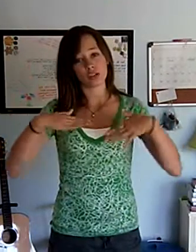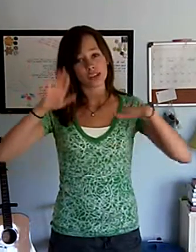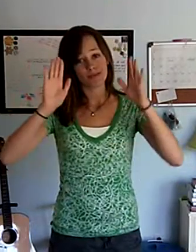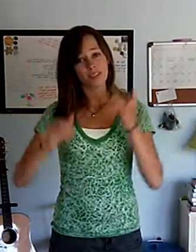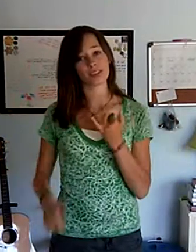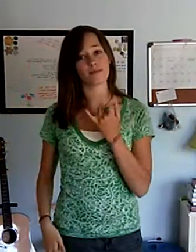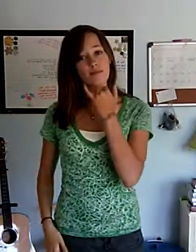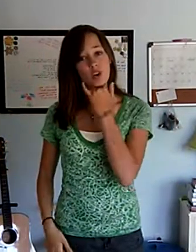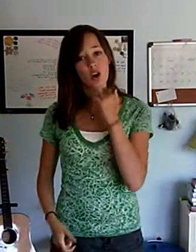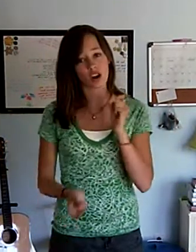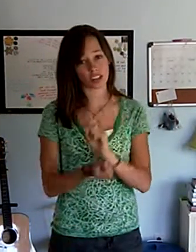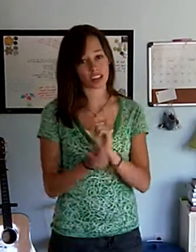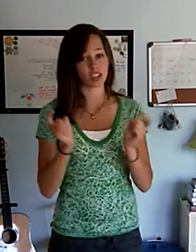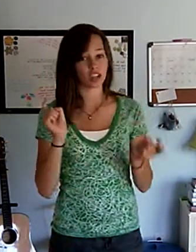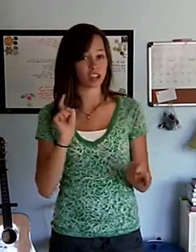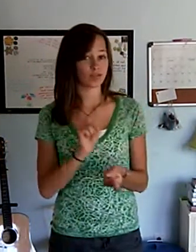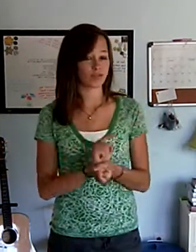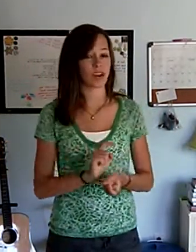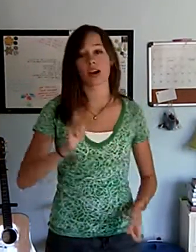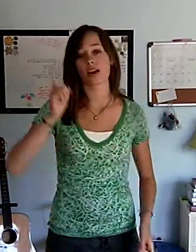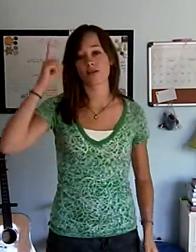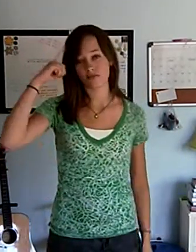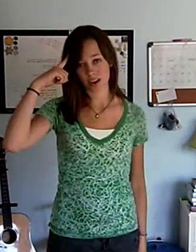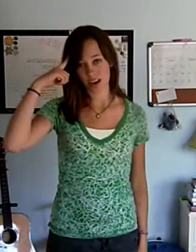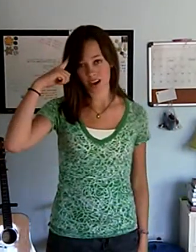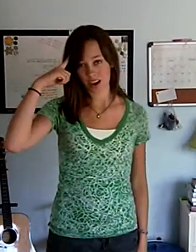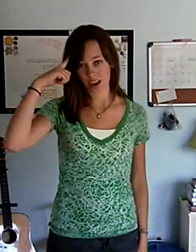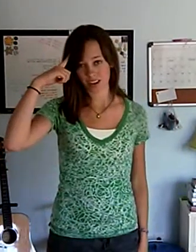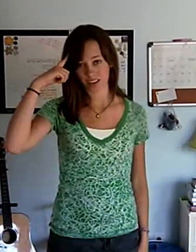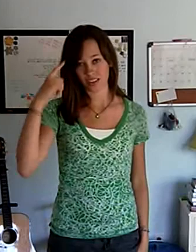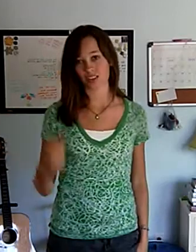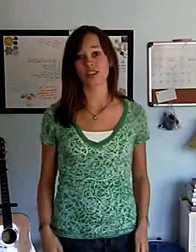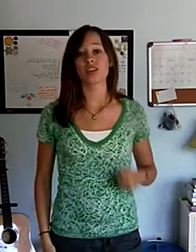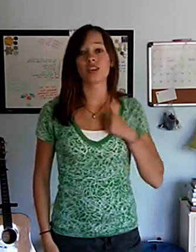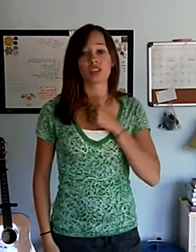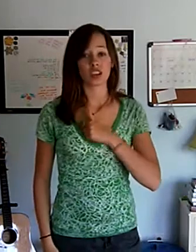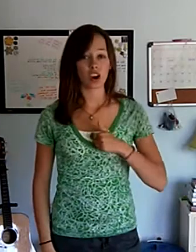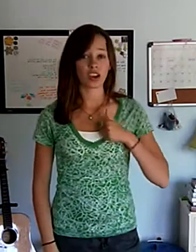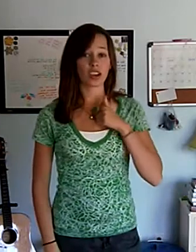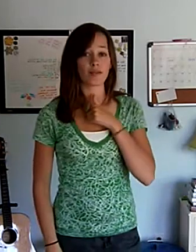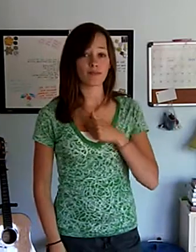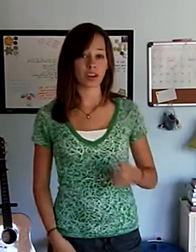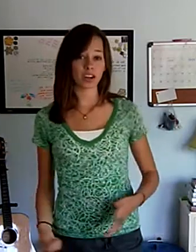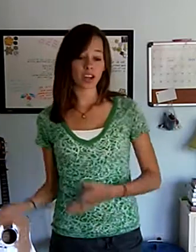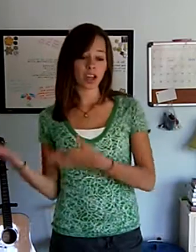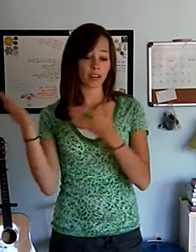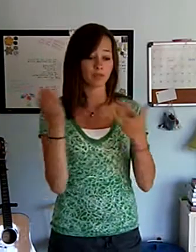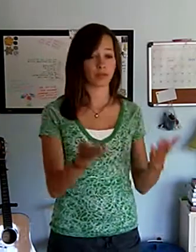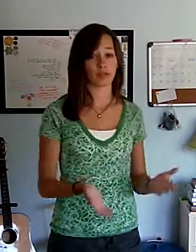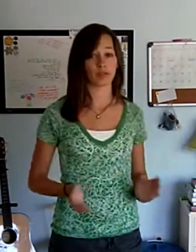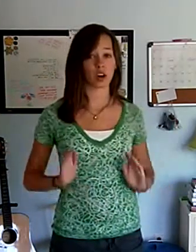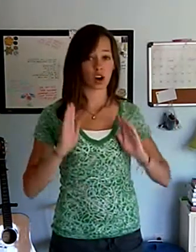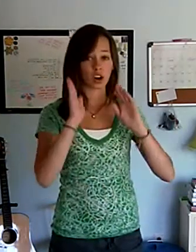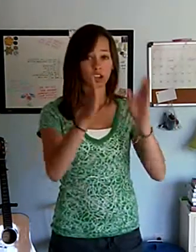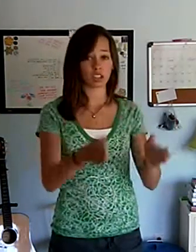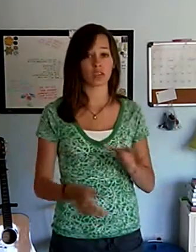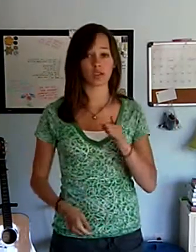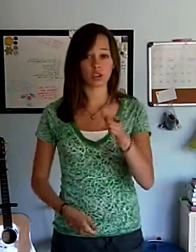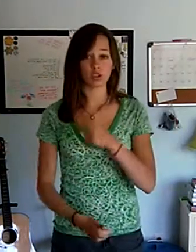admit that I'm wrong And then it changed my mind Sorry, but I have to move on and leave you